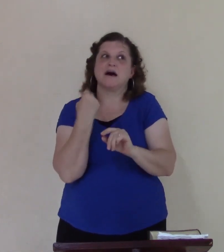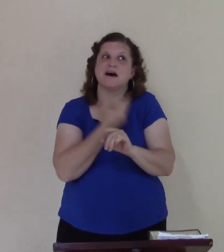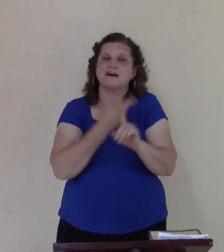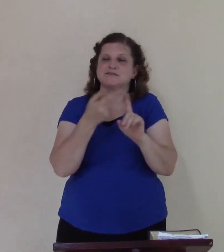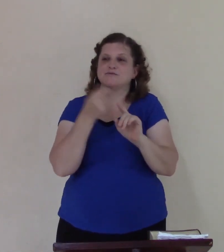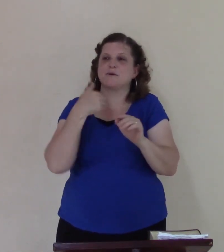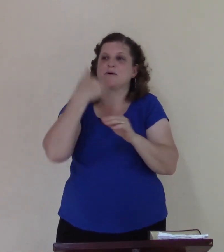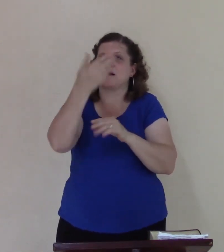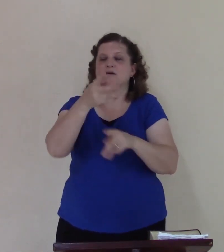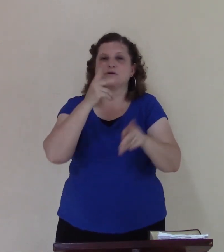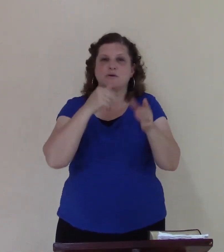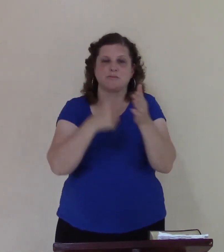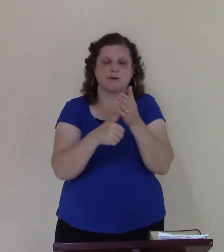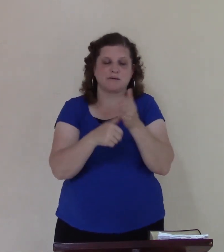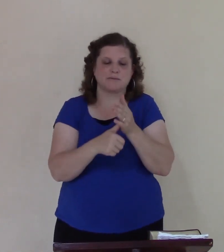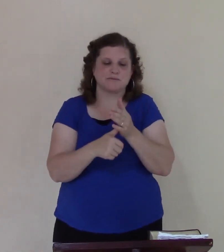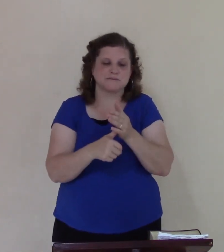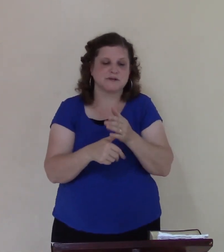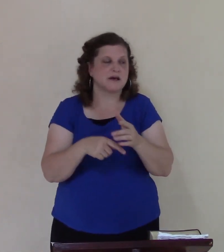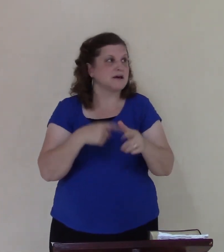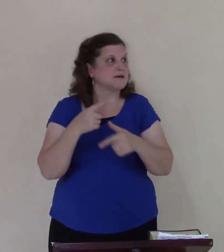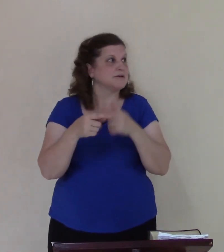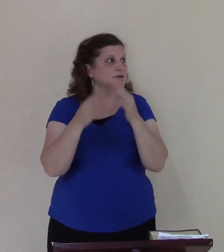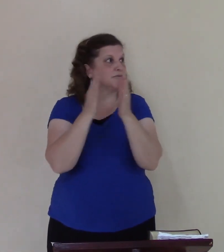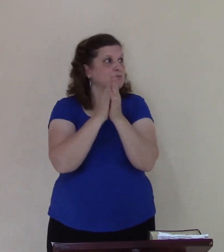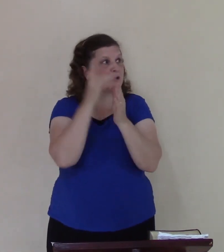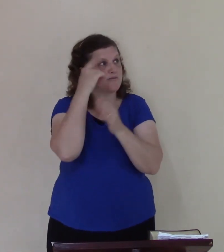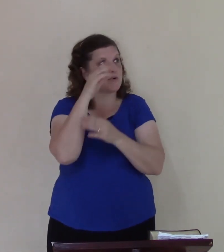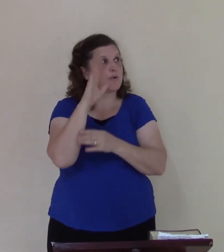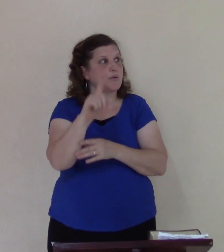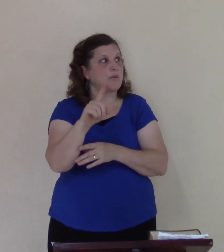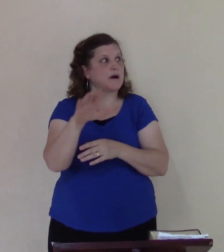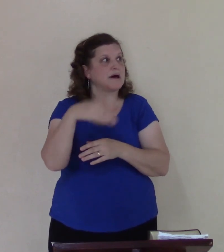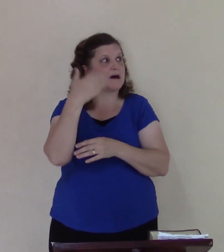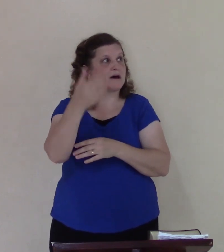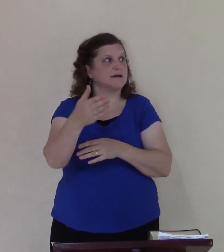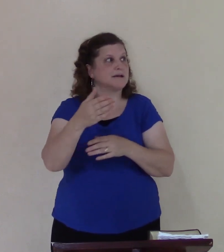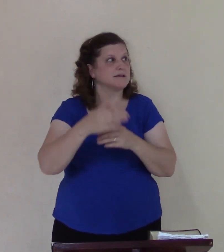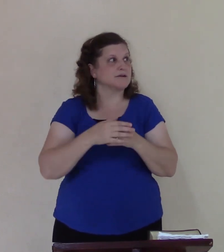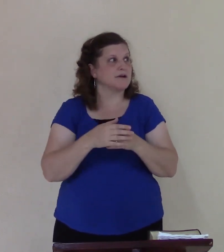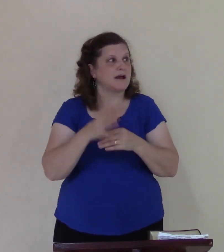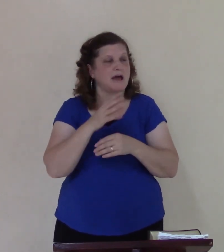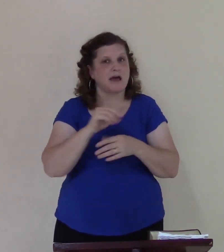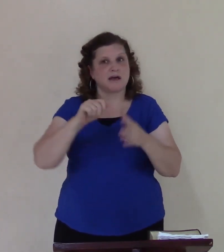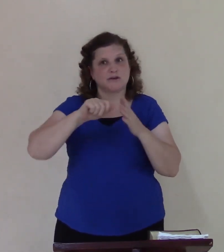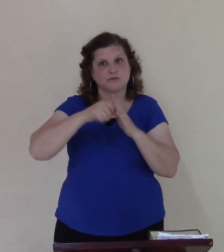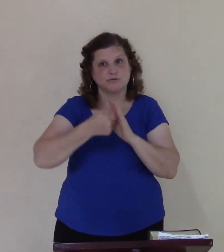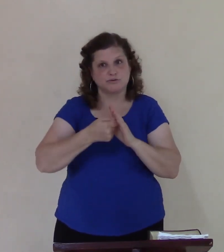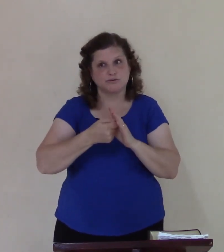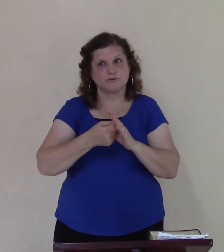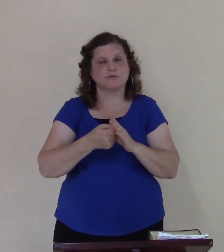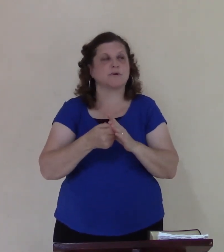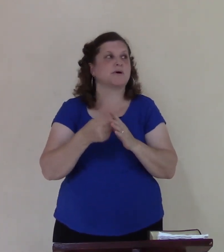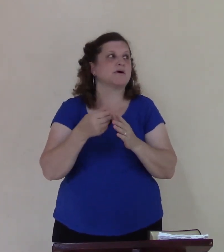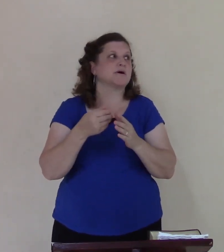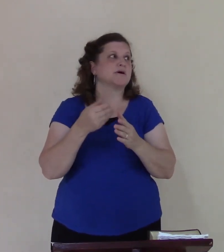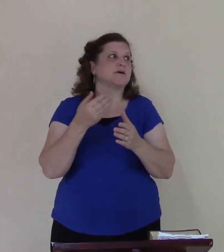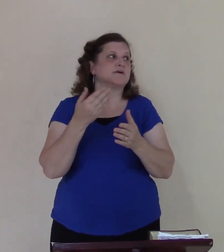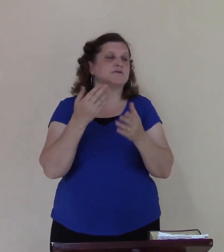and also let us remember to pray for one another and that this lockdown is a harsh lockdown and we will put it soon and we lift